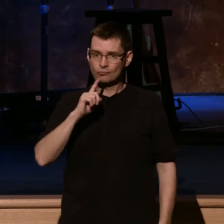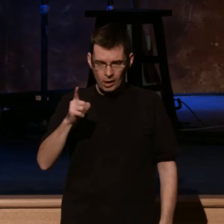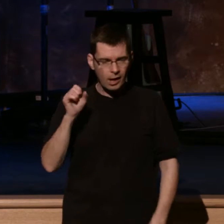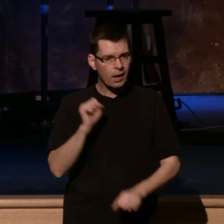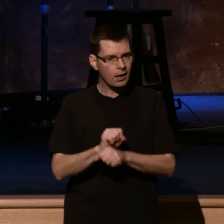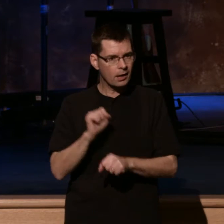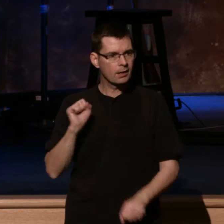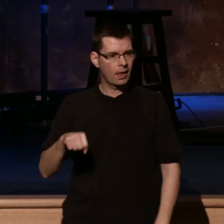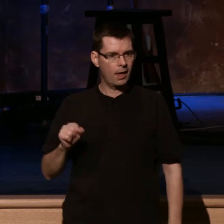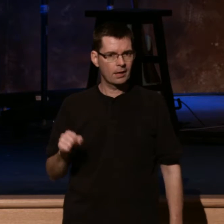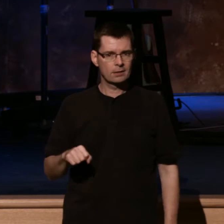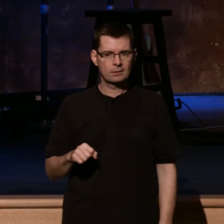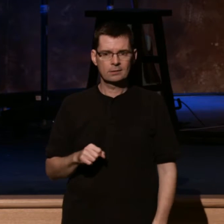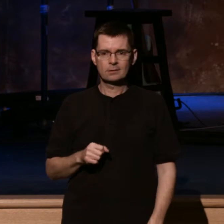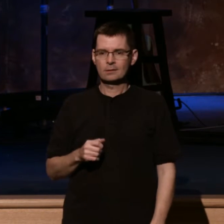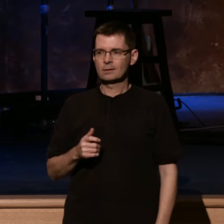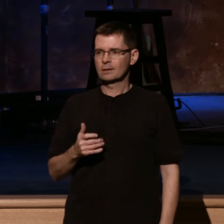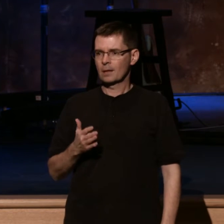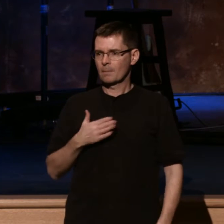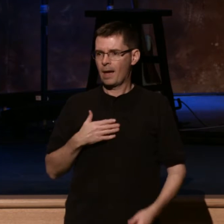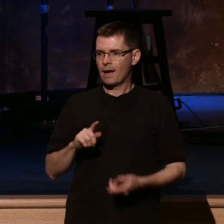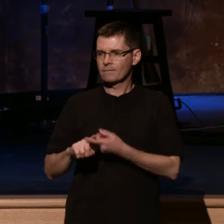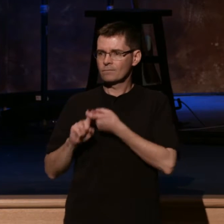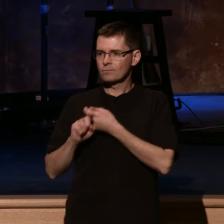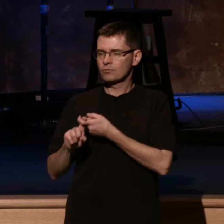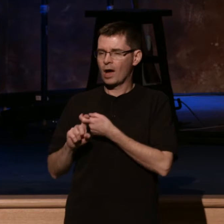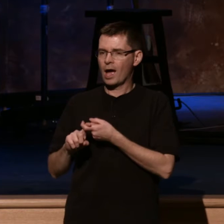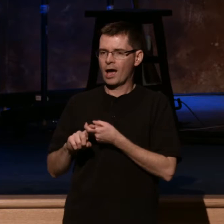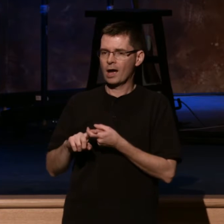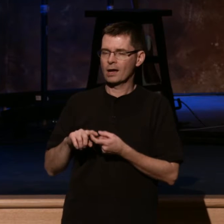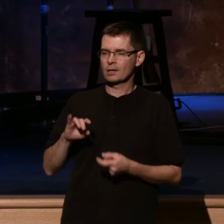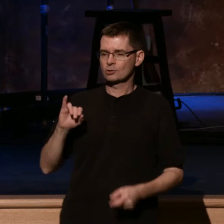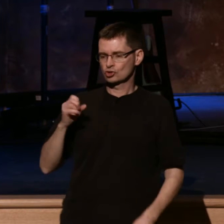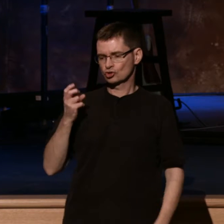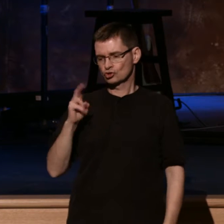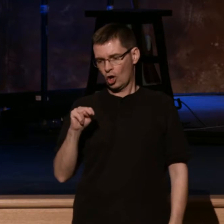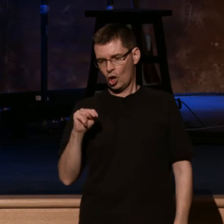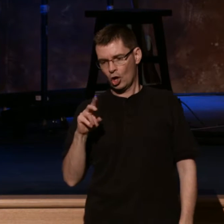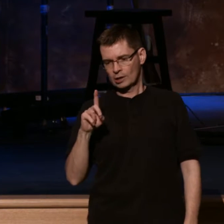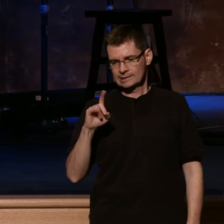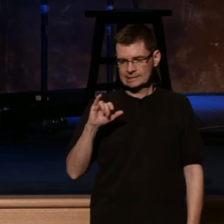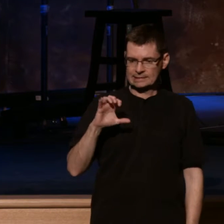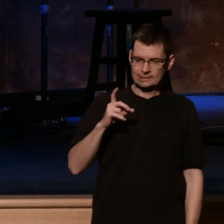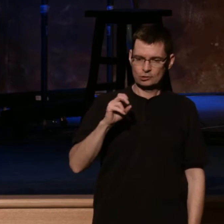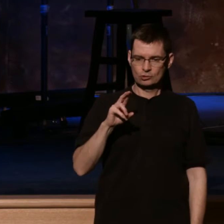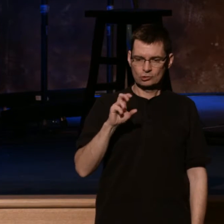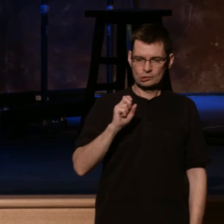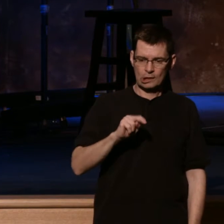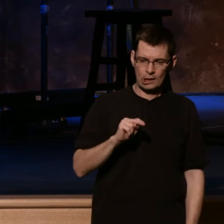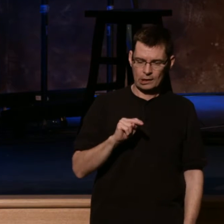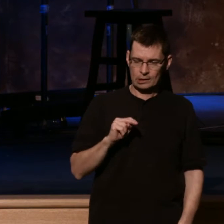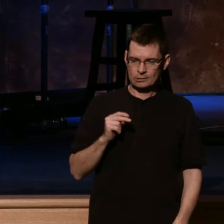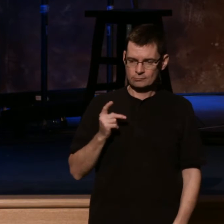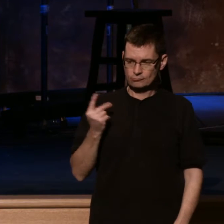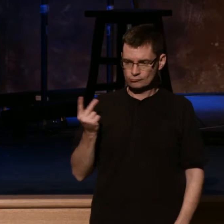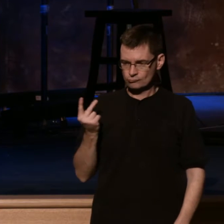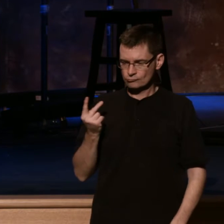I have a friend, John Dickerson. Robbie knows him. We were together at a conference this past fall. And he wrote a book called The Great